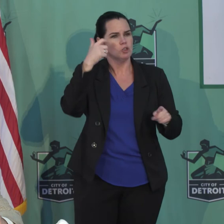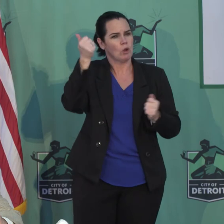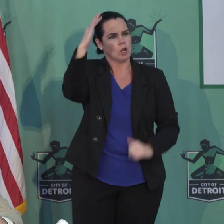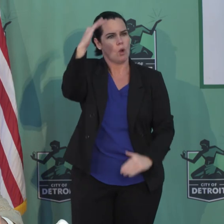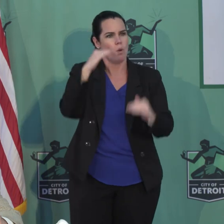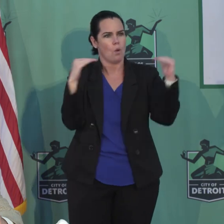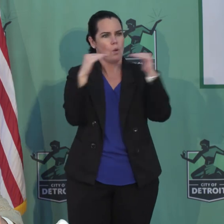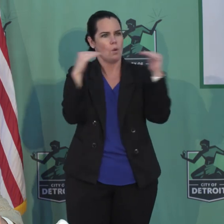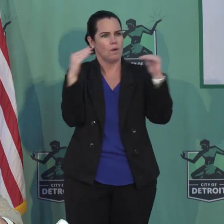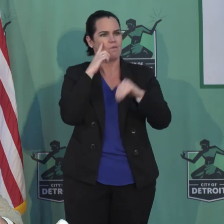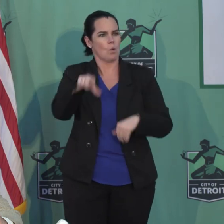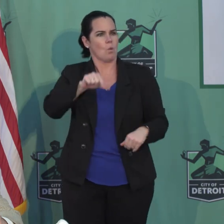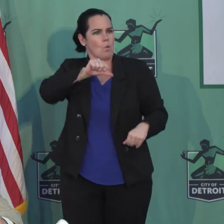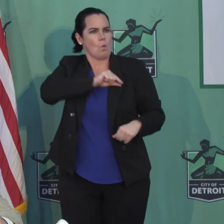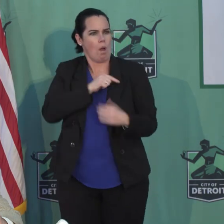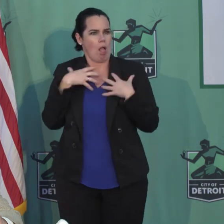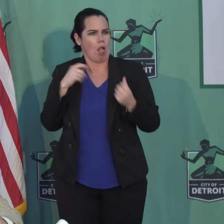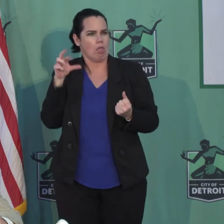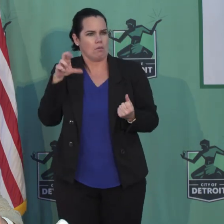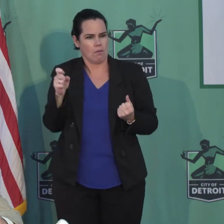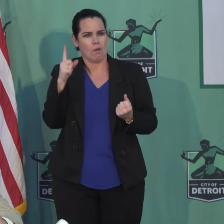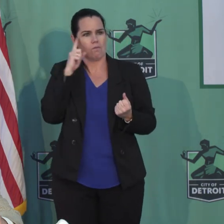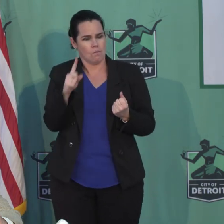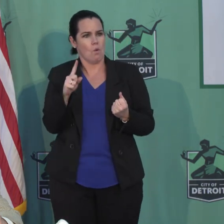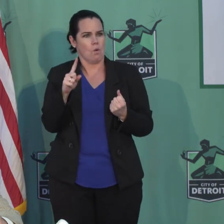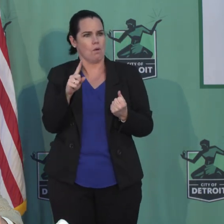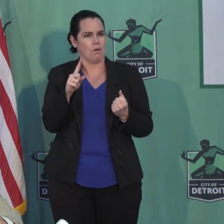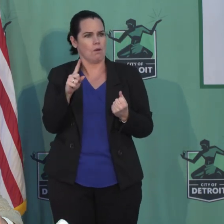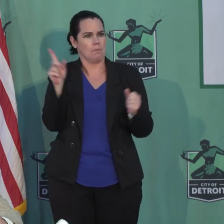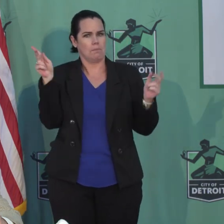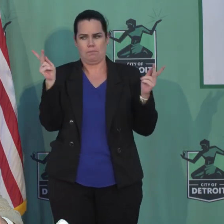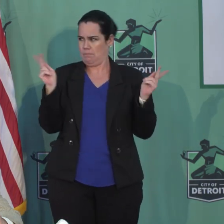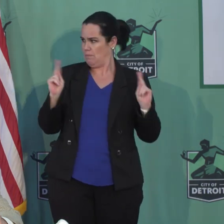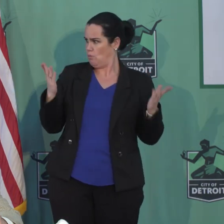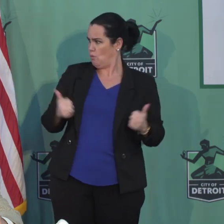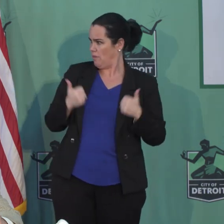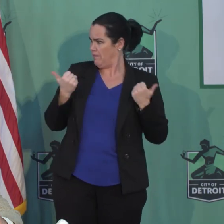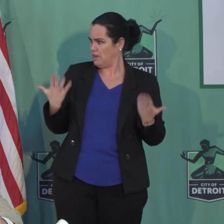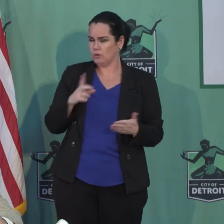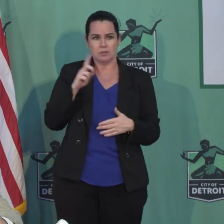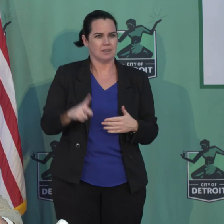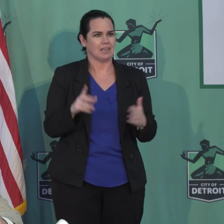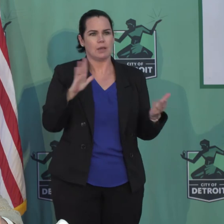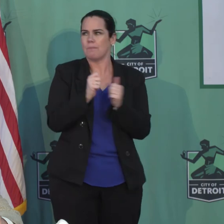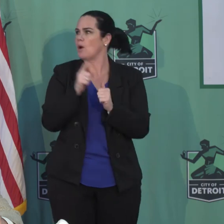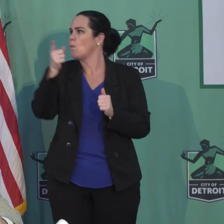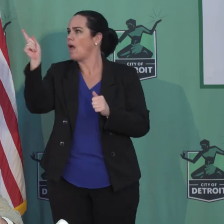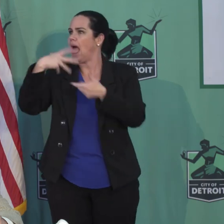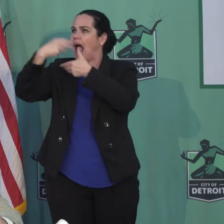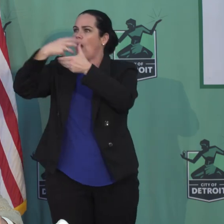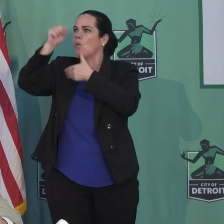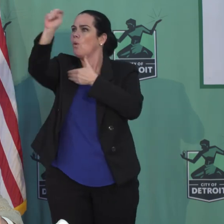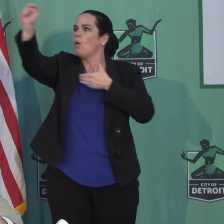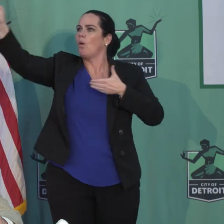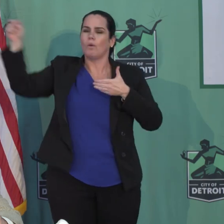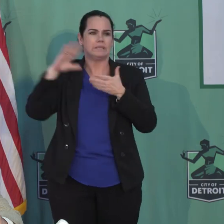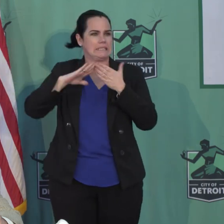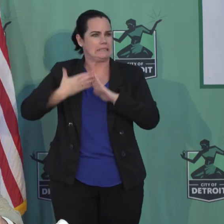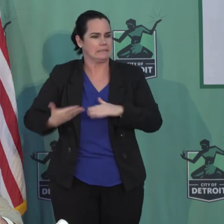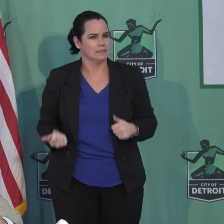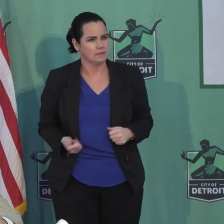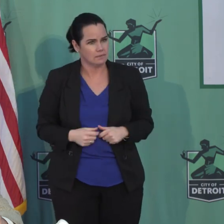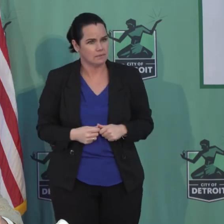in the quality of health care available in the city of Detroit versus in the suburbs. And what